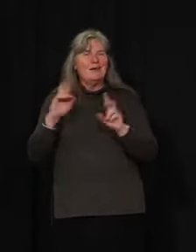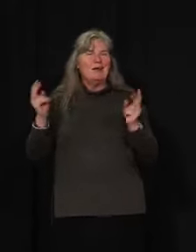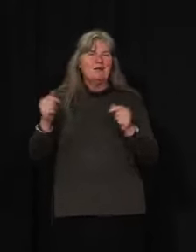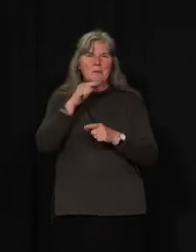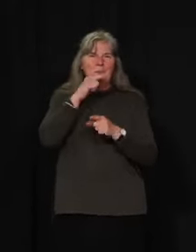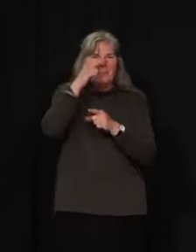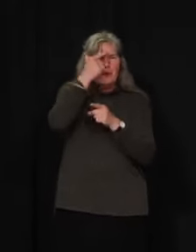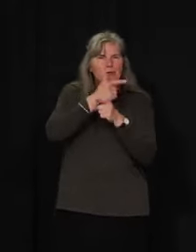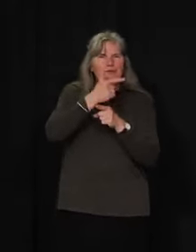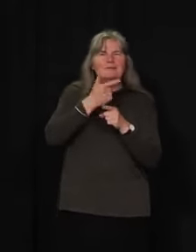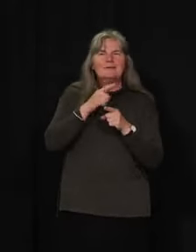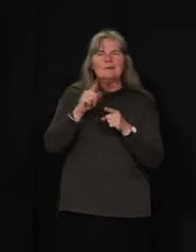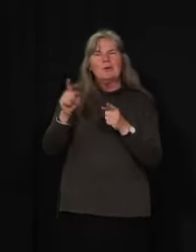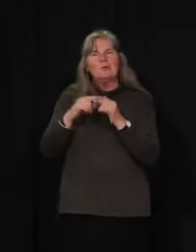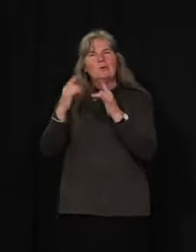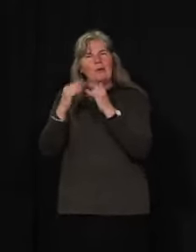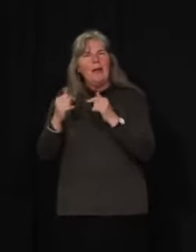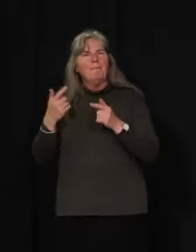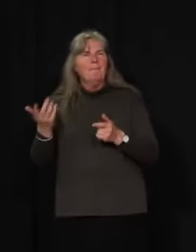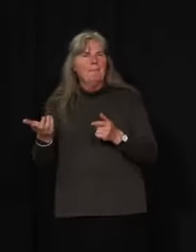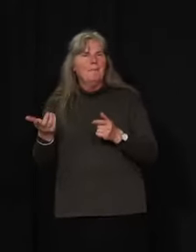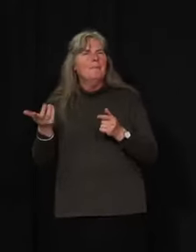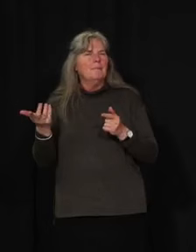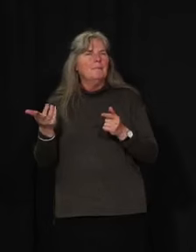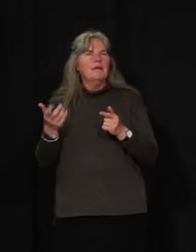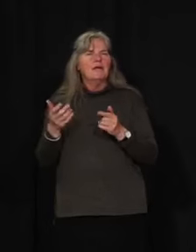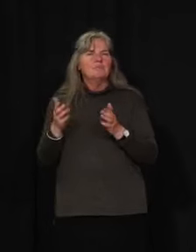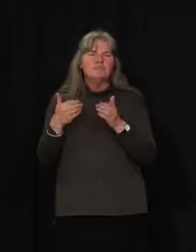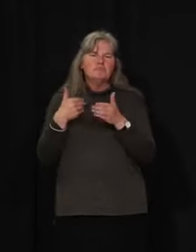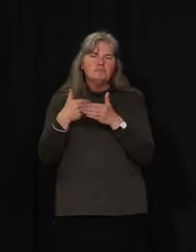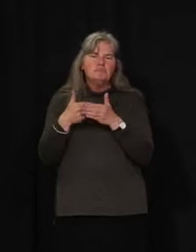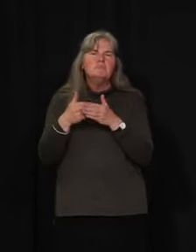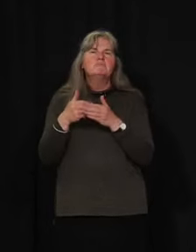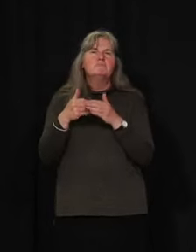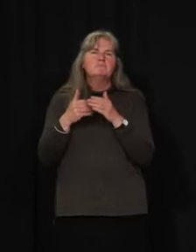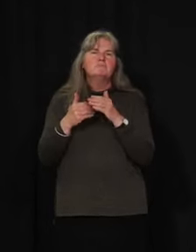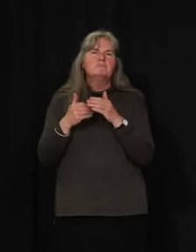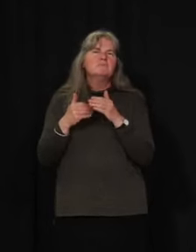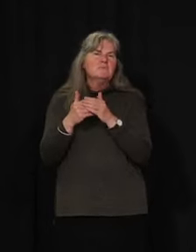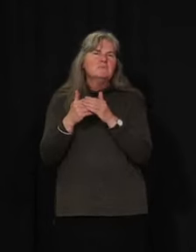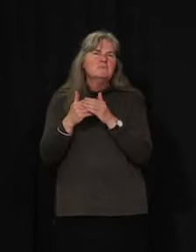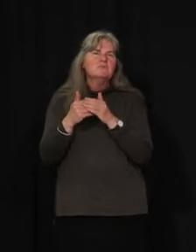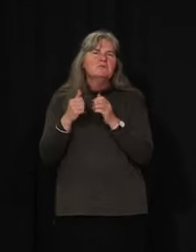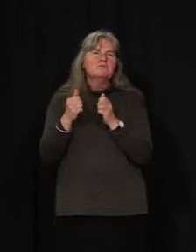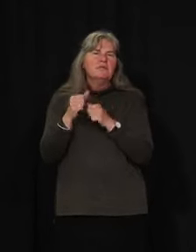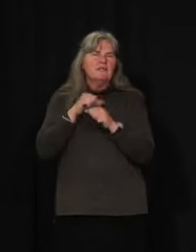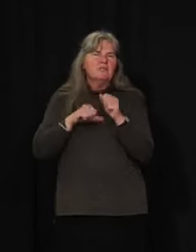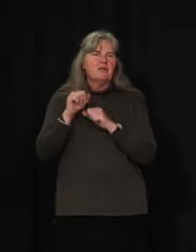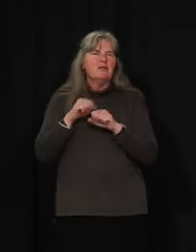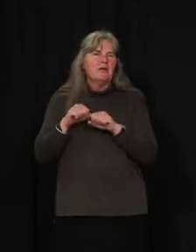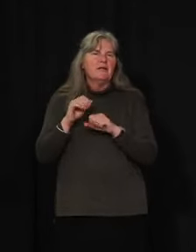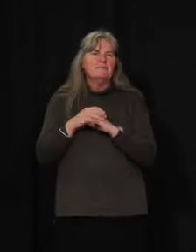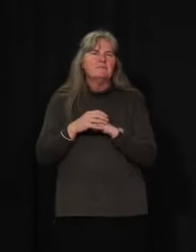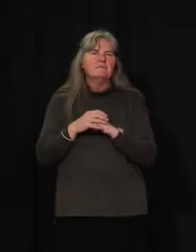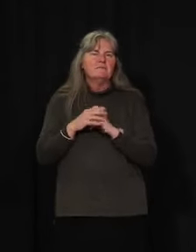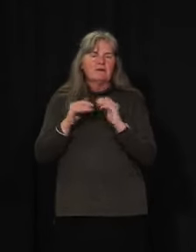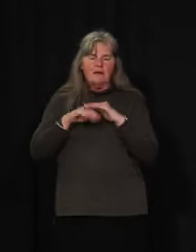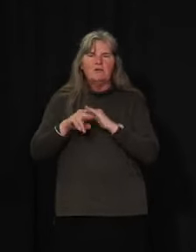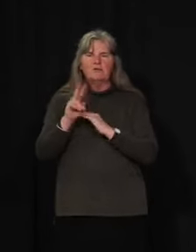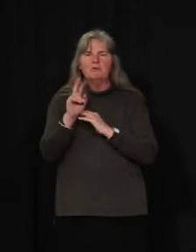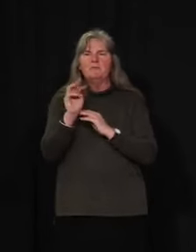and sister attending camp, for example, and they would be able to form their individual,